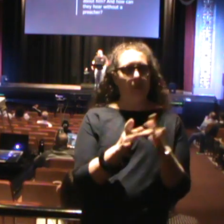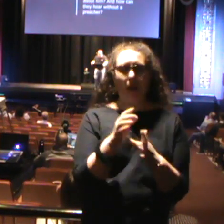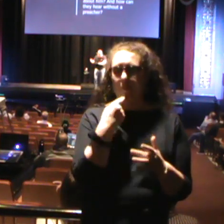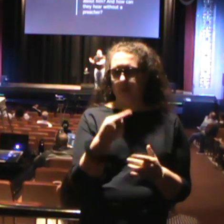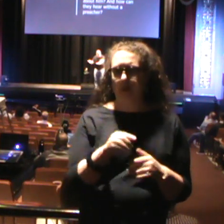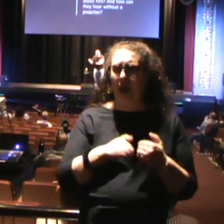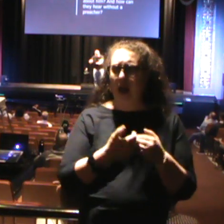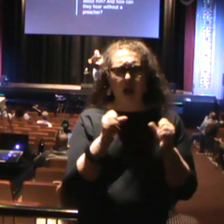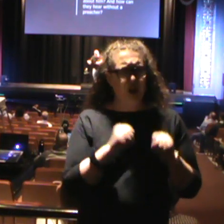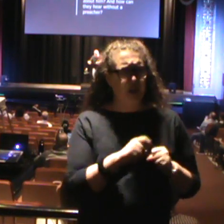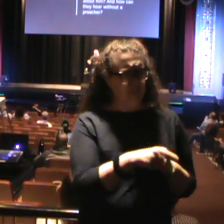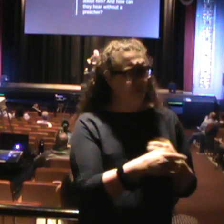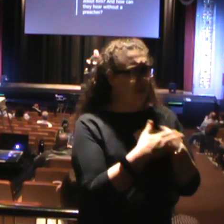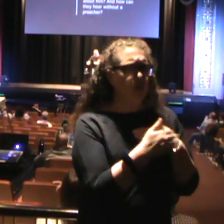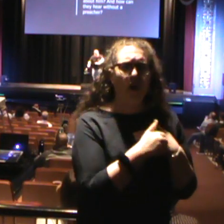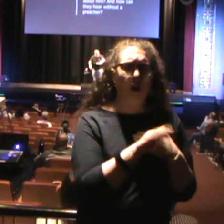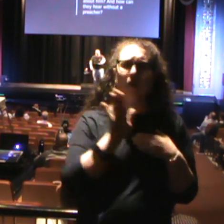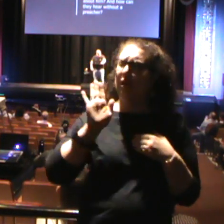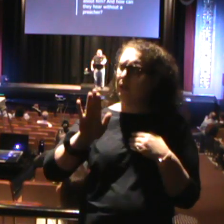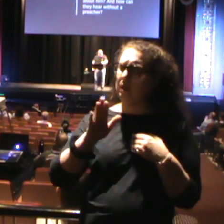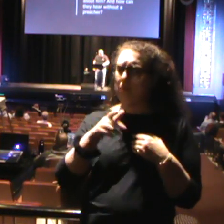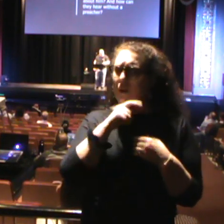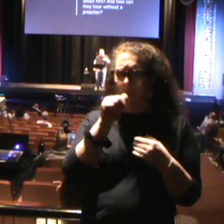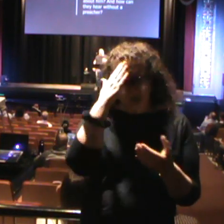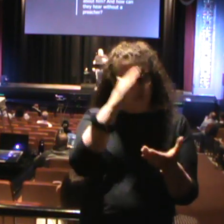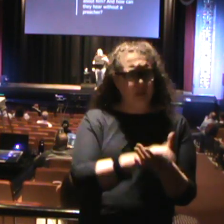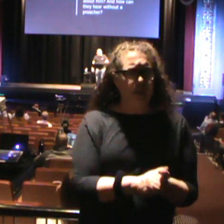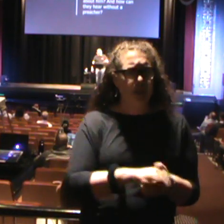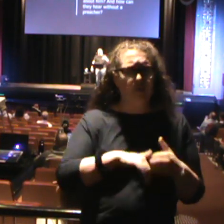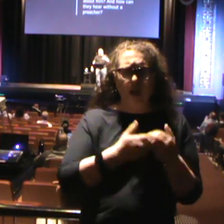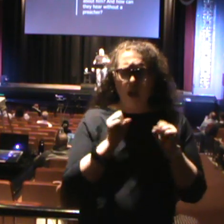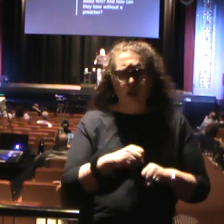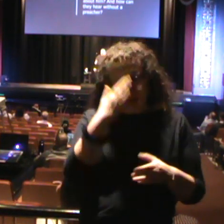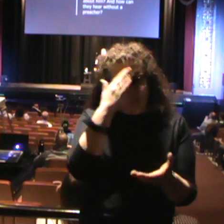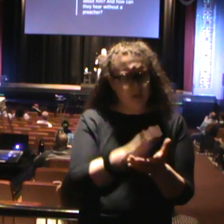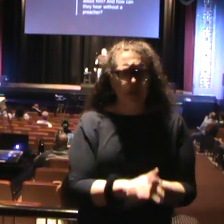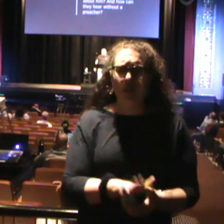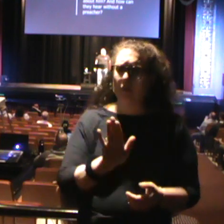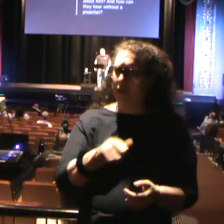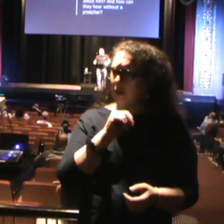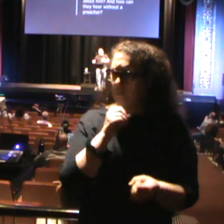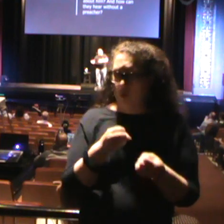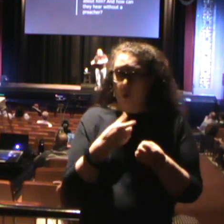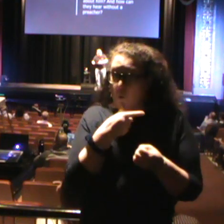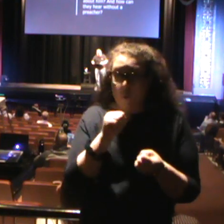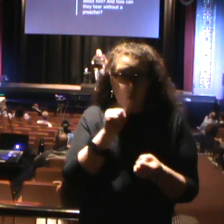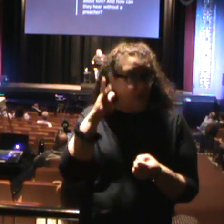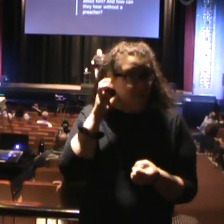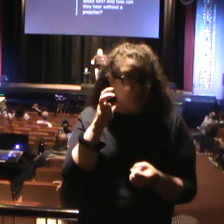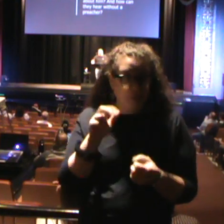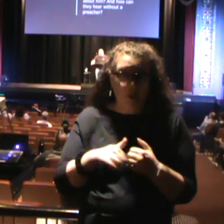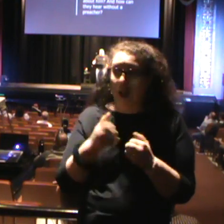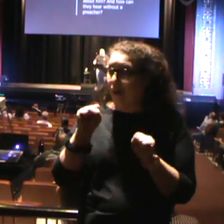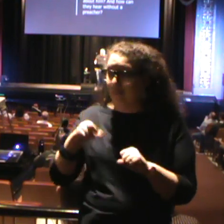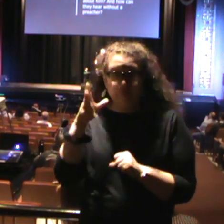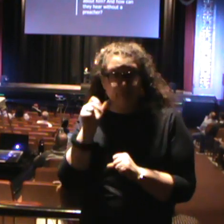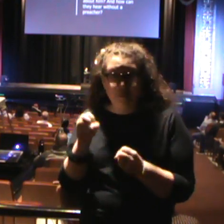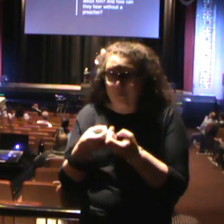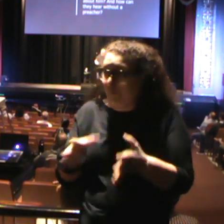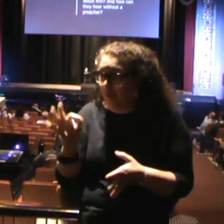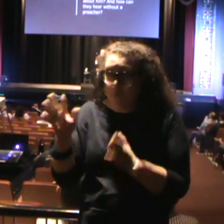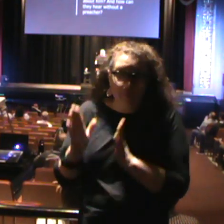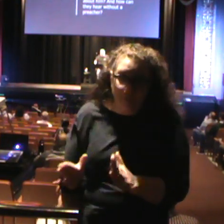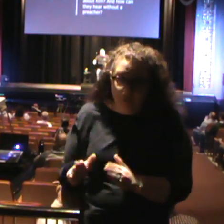How then can they call on him whom they have not believed? And how can they believe without hearing about him? And how can they hear without a preacher?